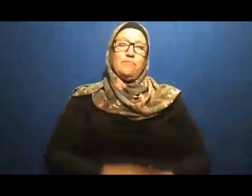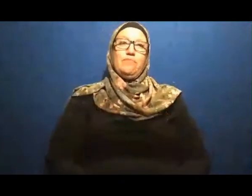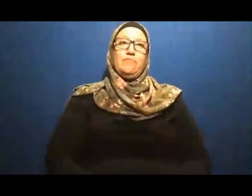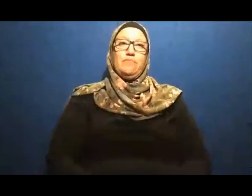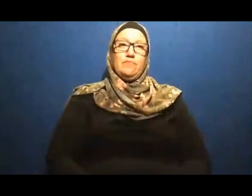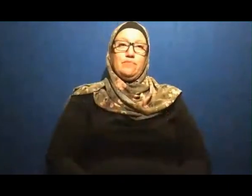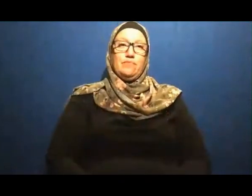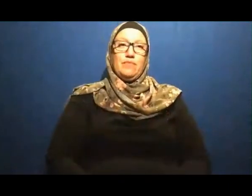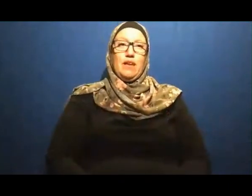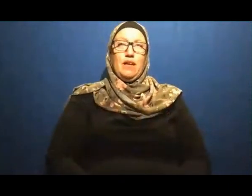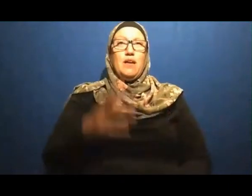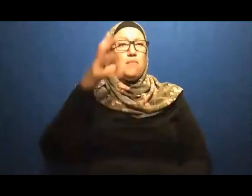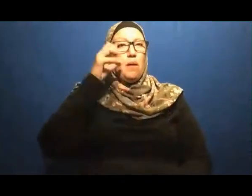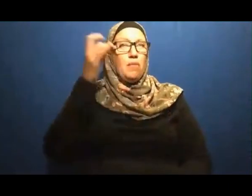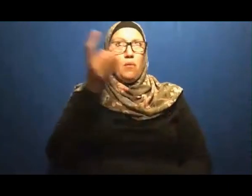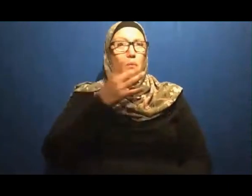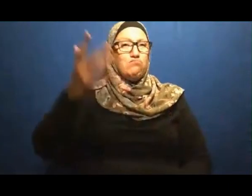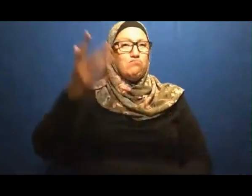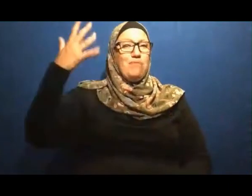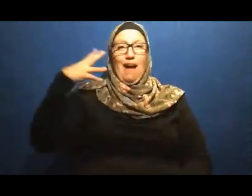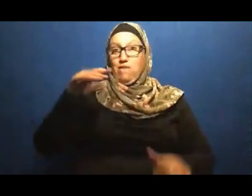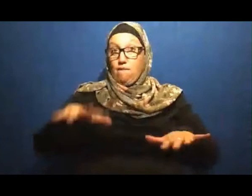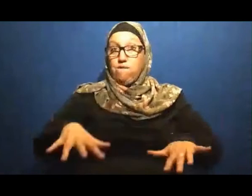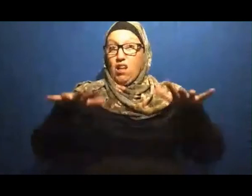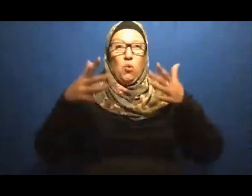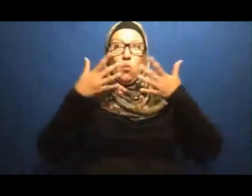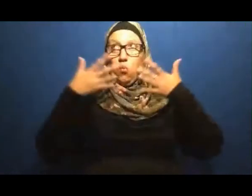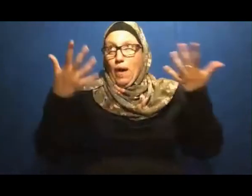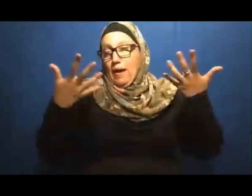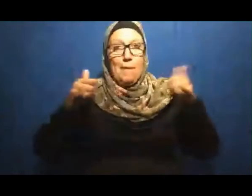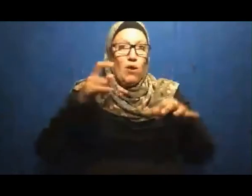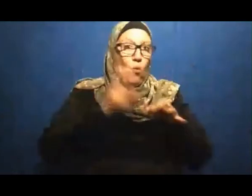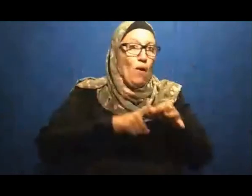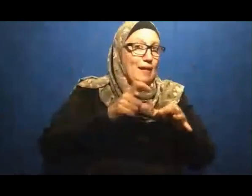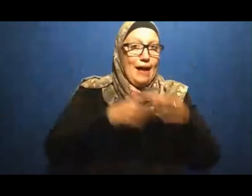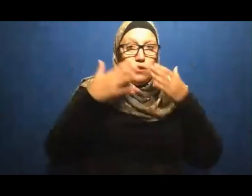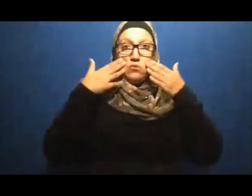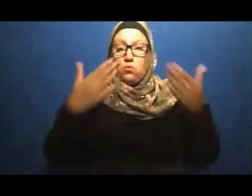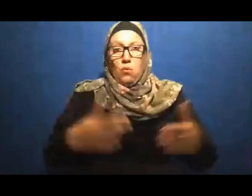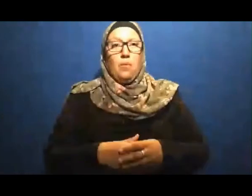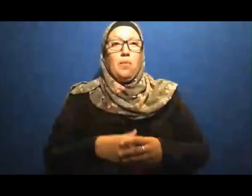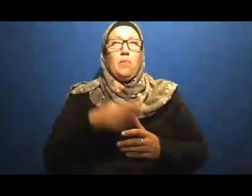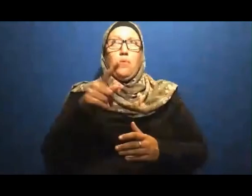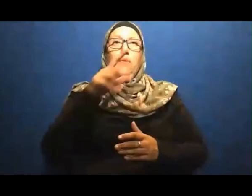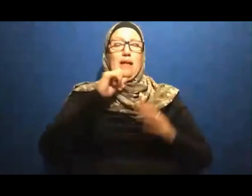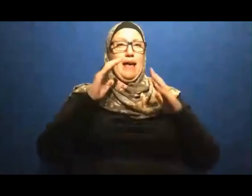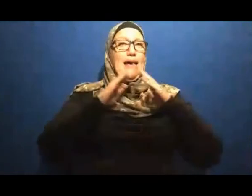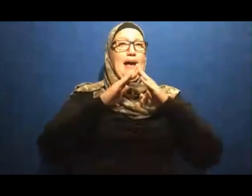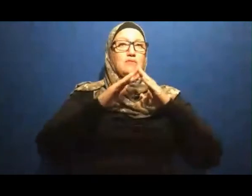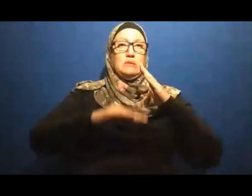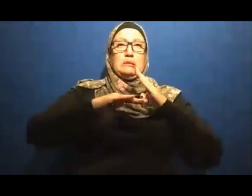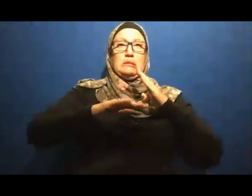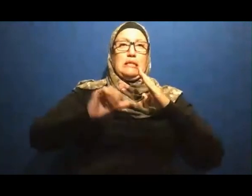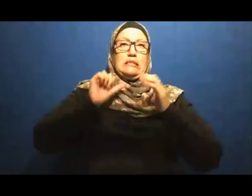Queensland Whatever And a Guy was Caught In his House A boat Came Passed By And said Jump in Man